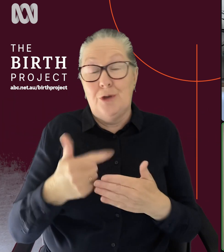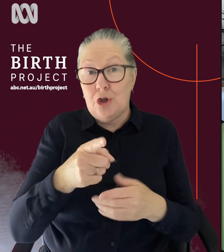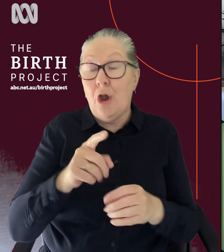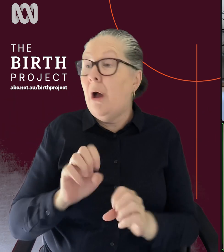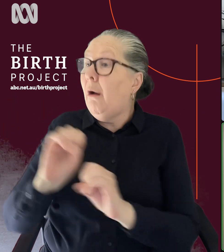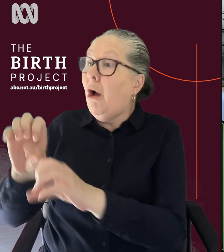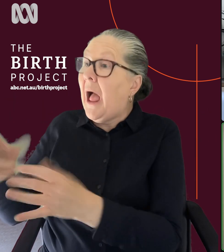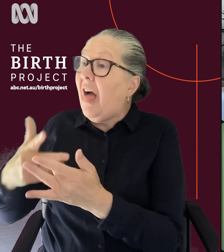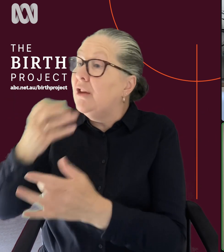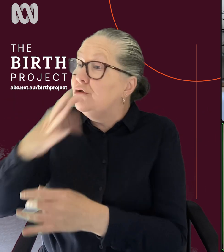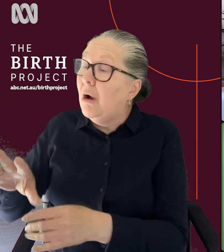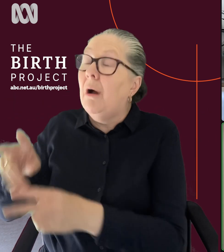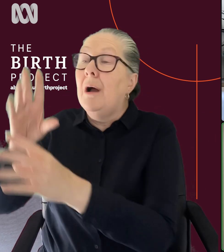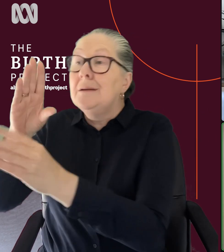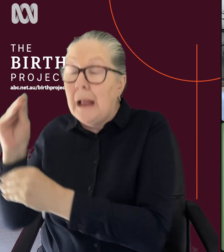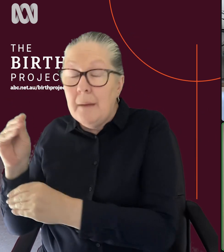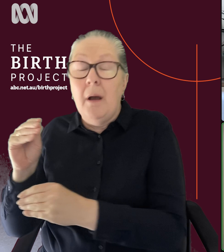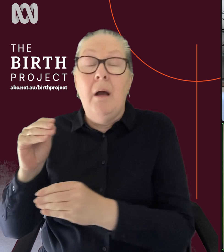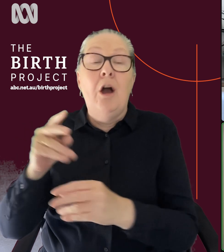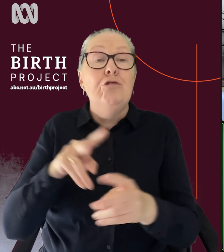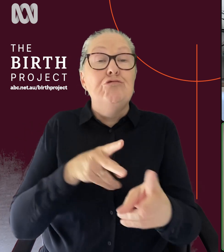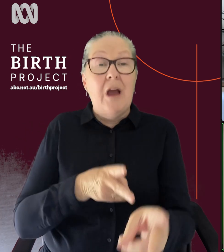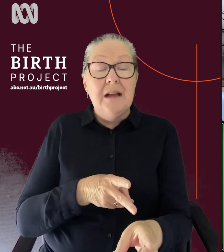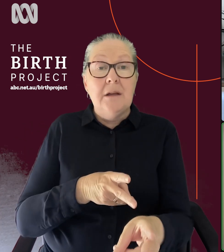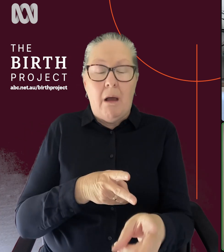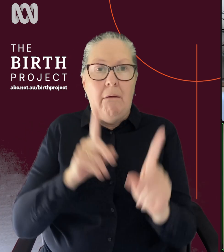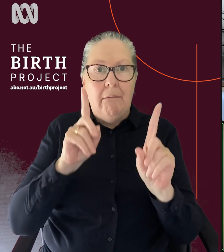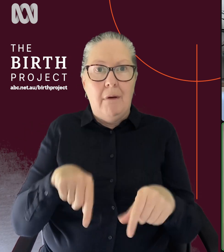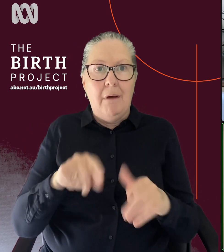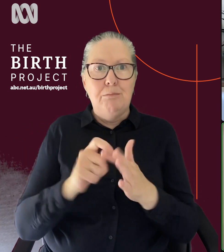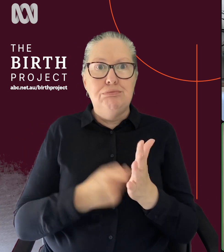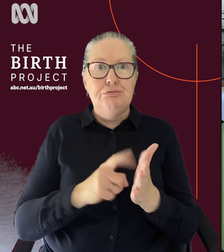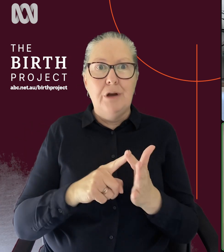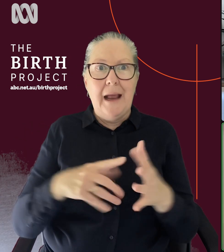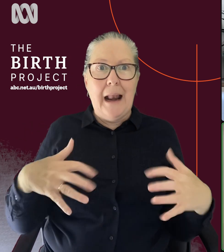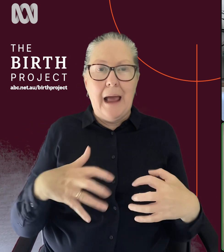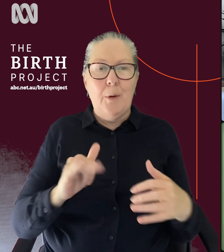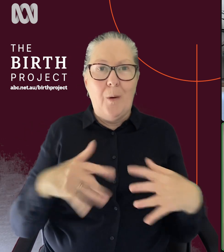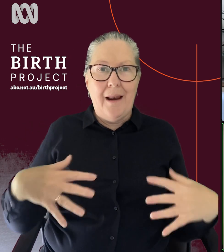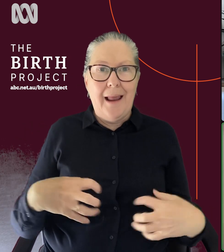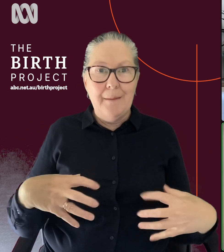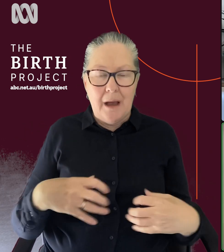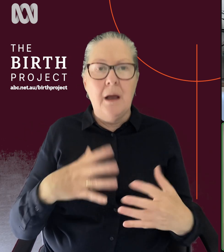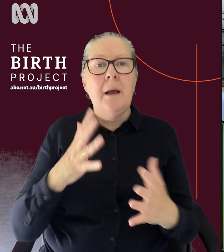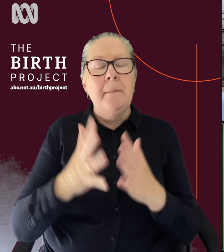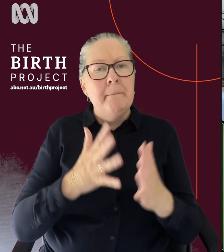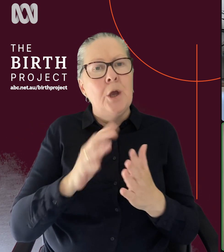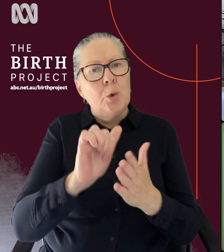off duty and relax, and then labor will start or pre-labor. Um, but those kinds of hormones, the more you can support the body's natural